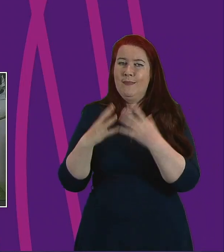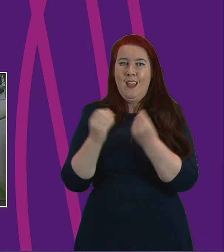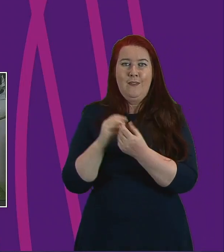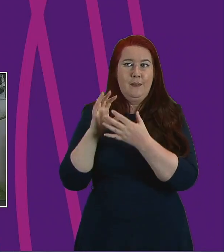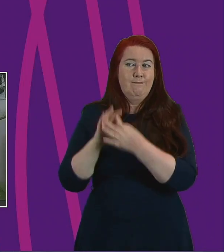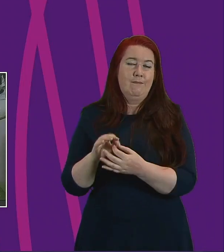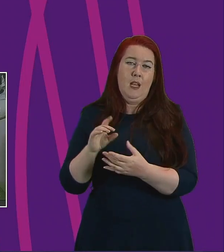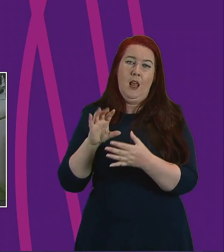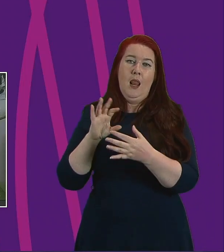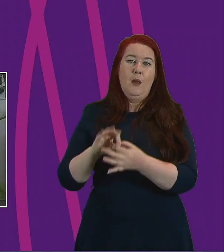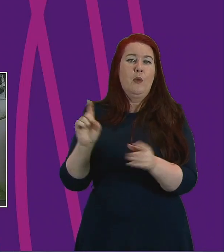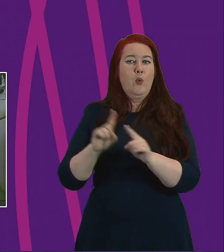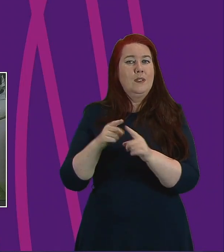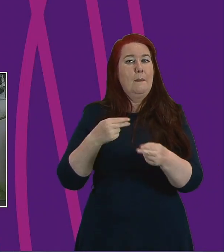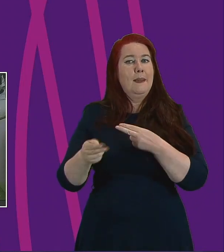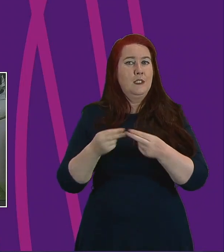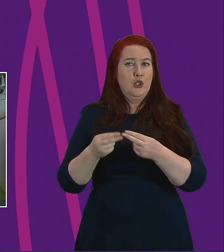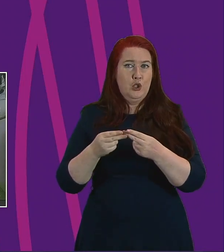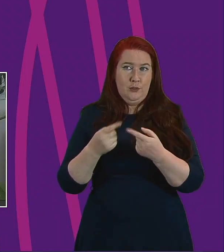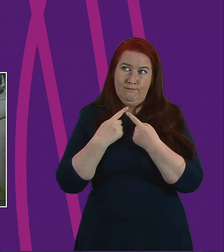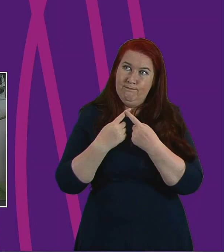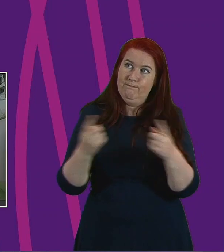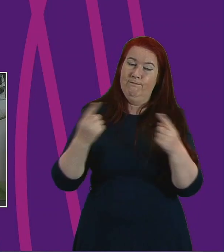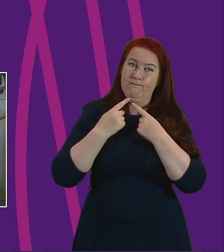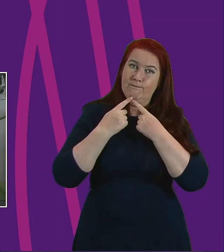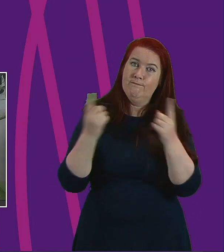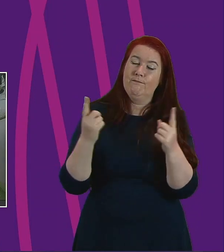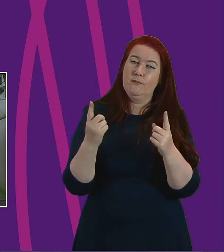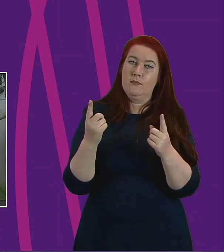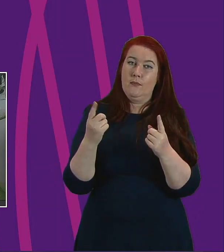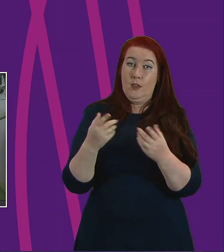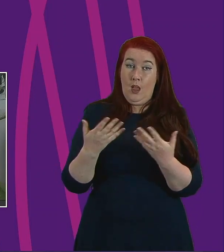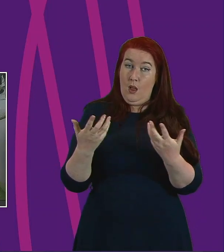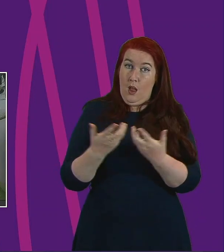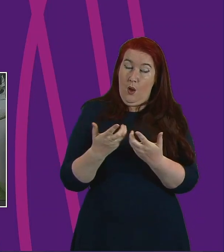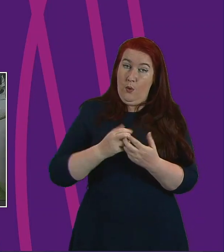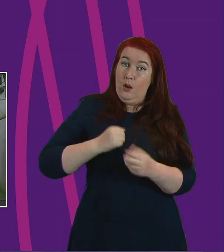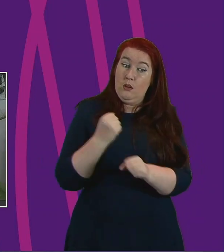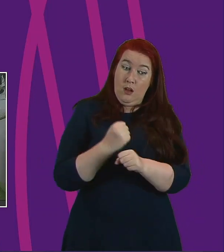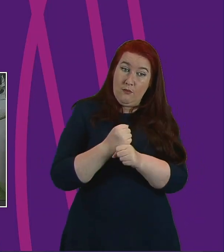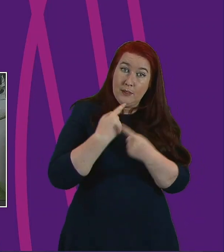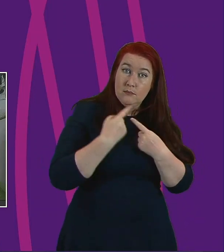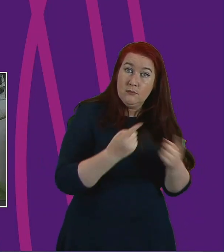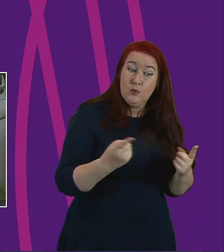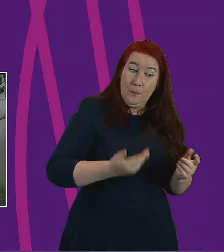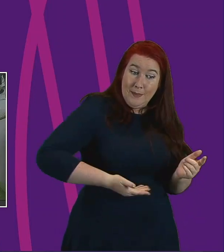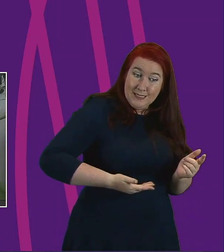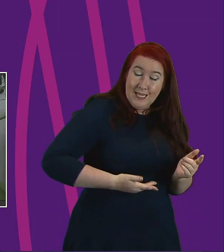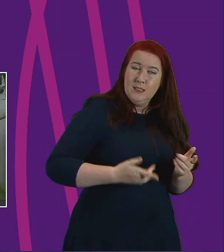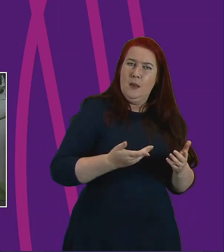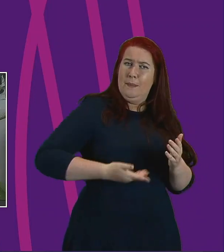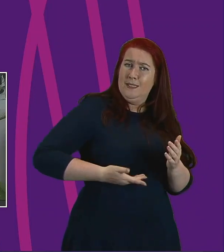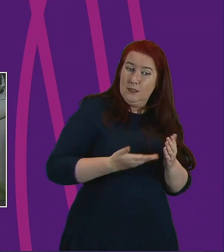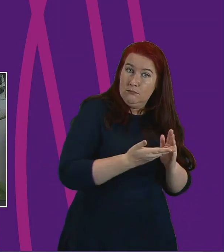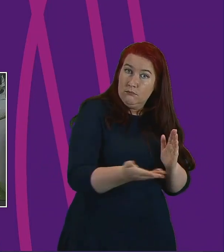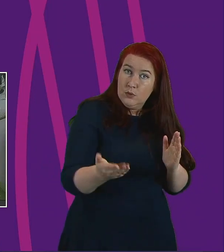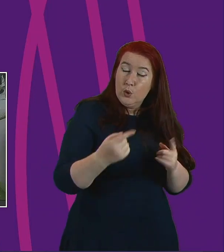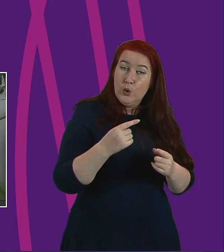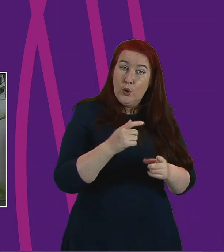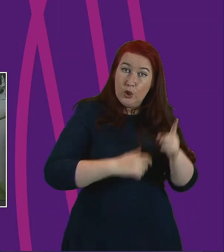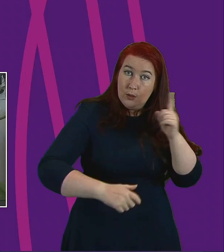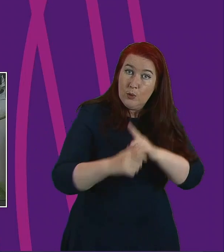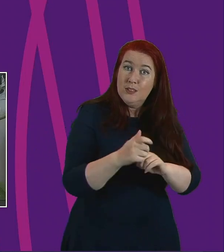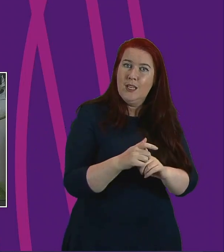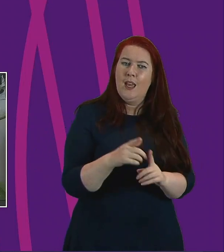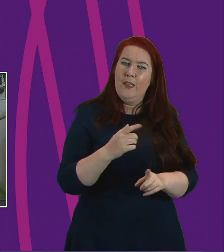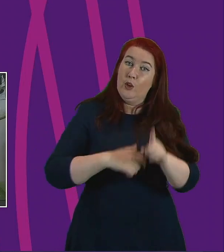messaging. Messaging from the Scottish government to business, messaging from business to the communities and messaging from the communities to